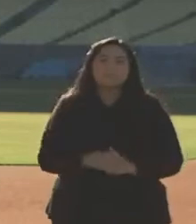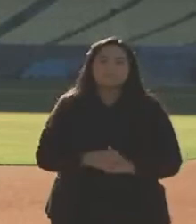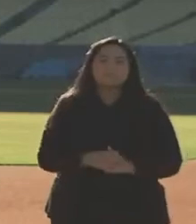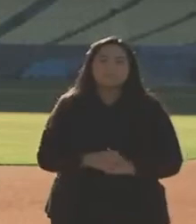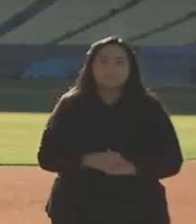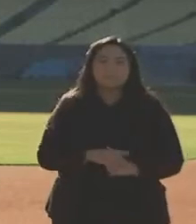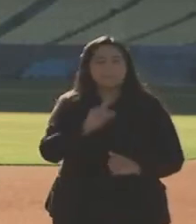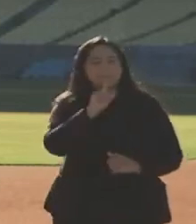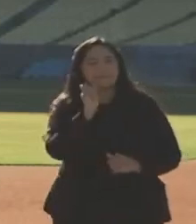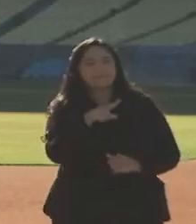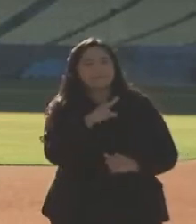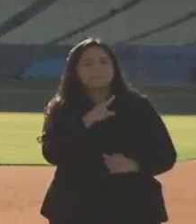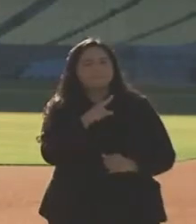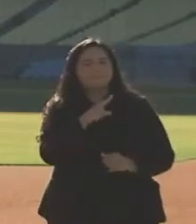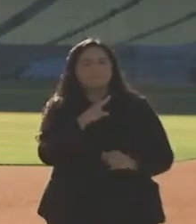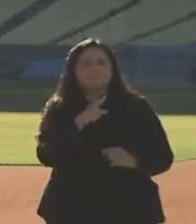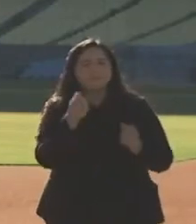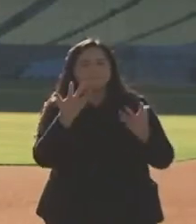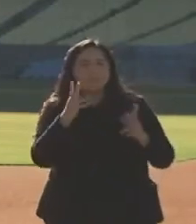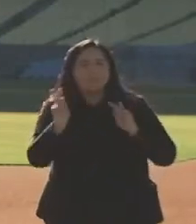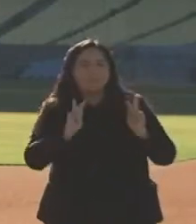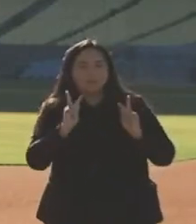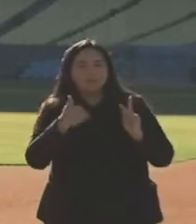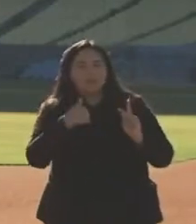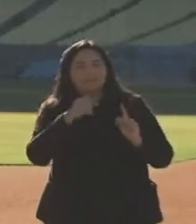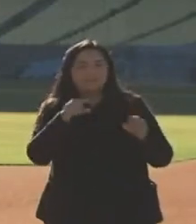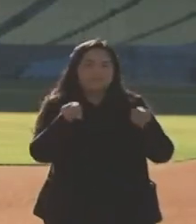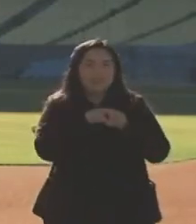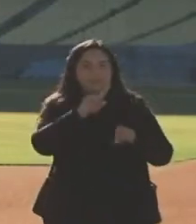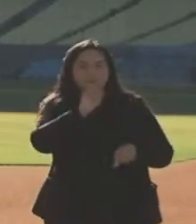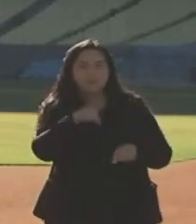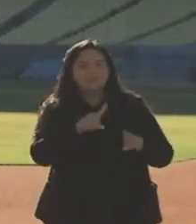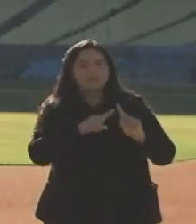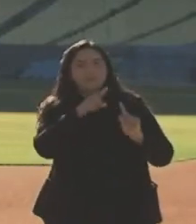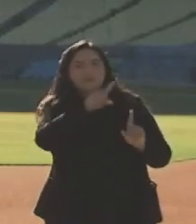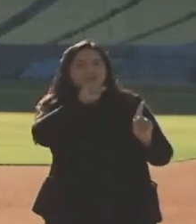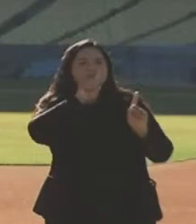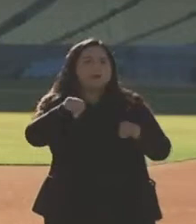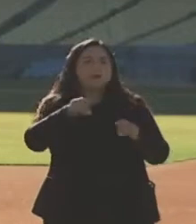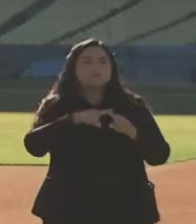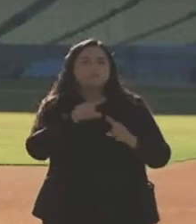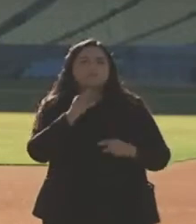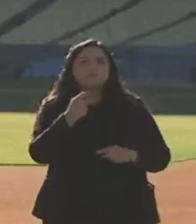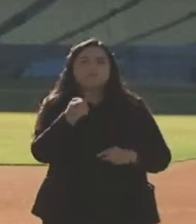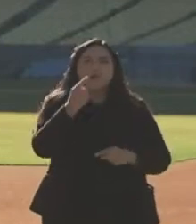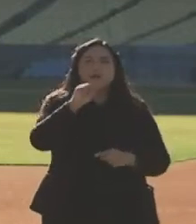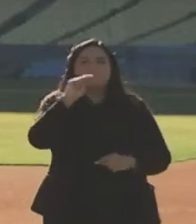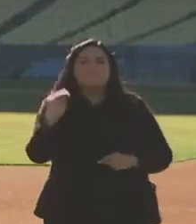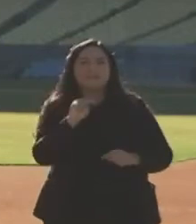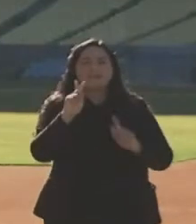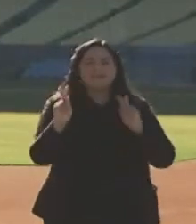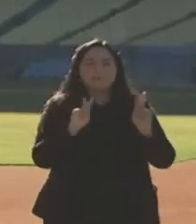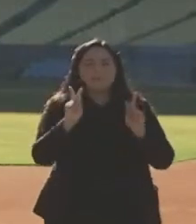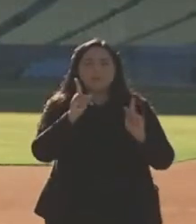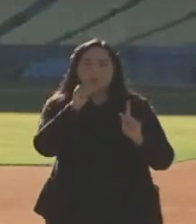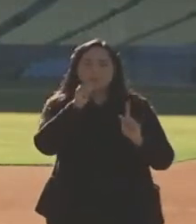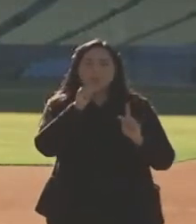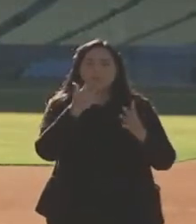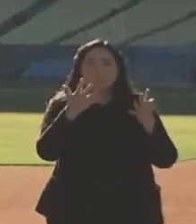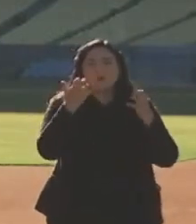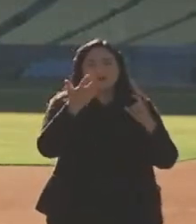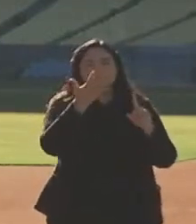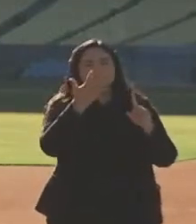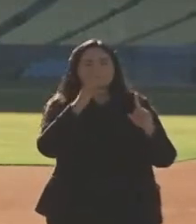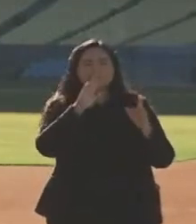just want to get this in as this has been asked by many people. What's your response to the one million people who've signed the petition to recall you? Did you